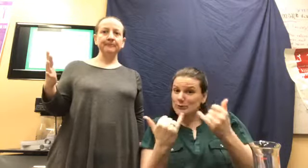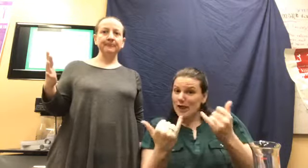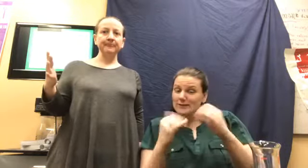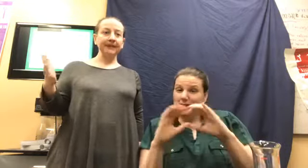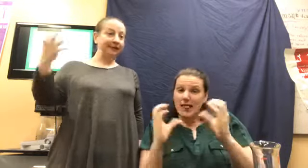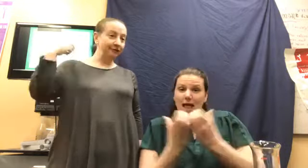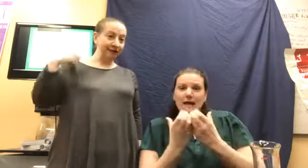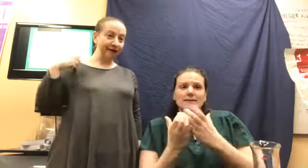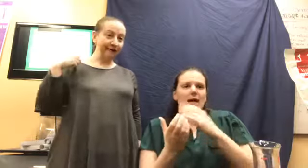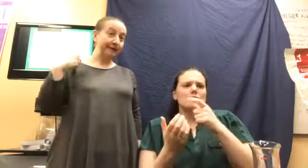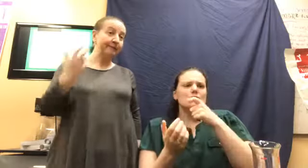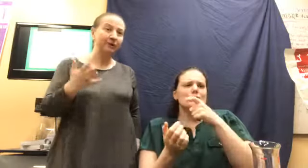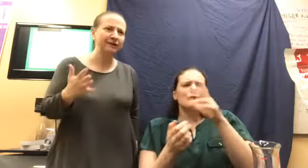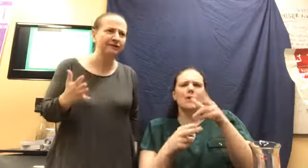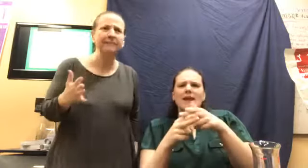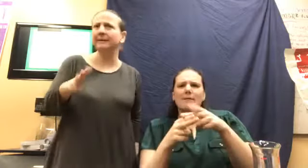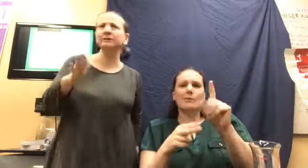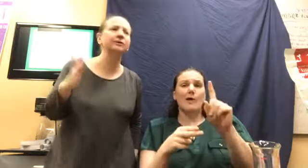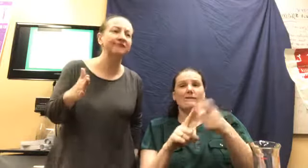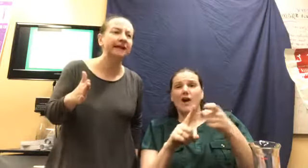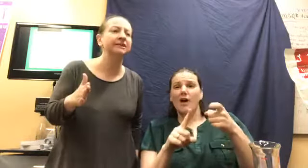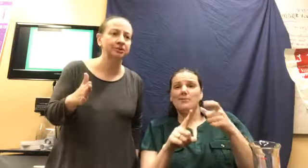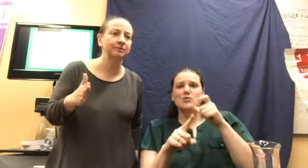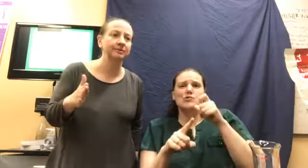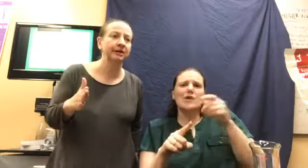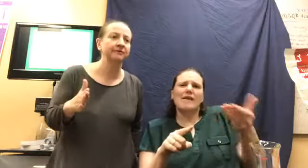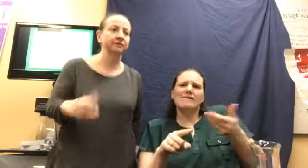and who you are. Maybe where you're from. Maybe who invited you would be helpful too.